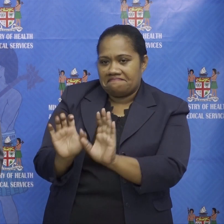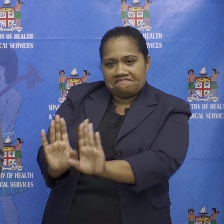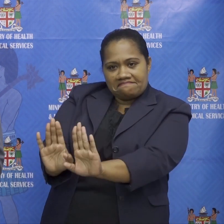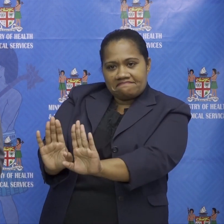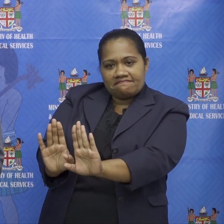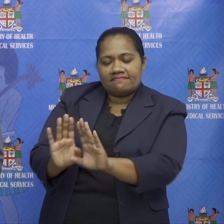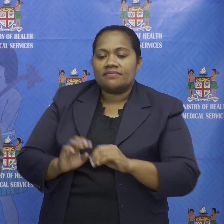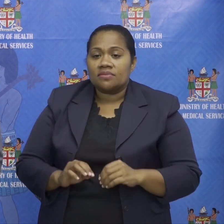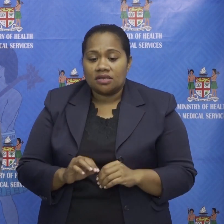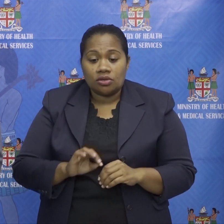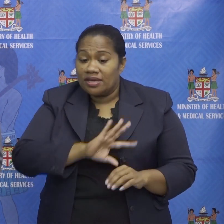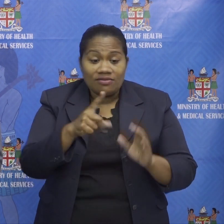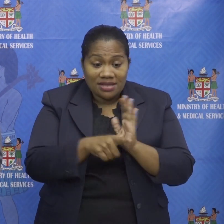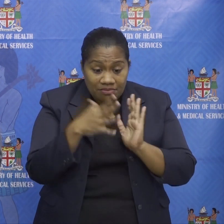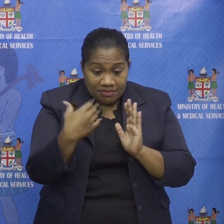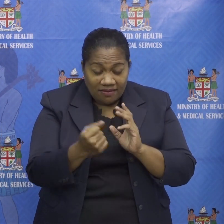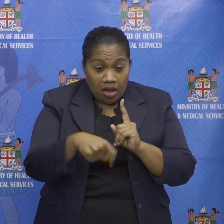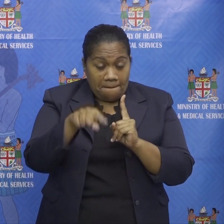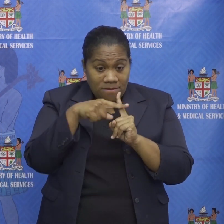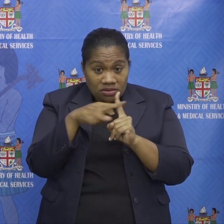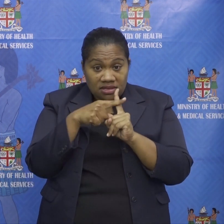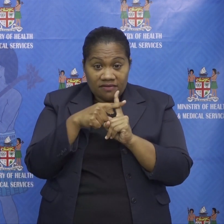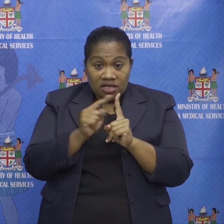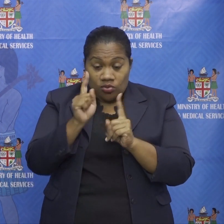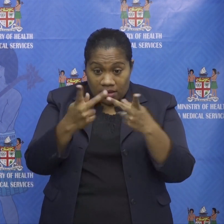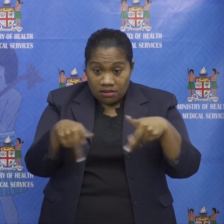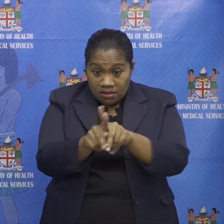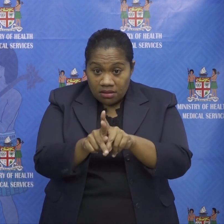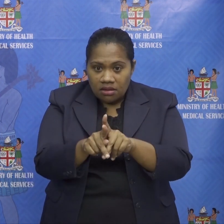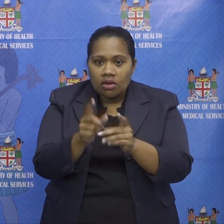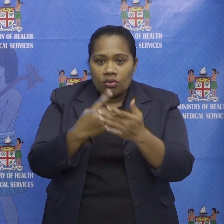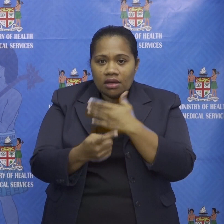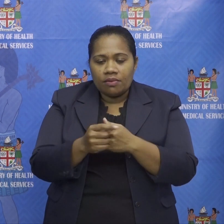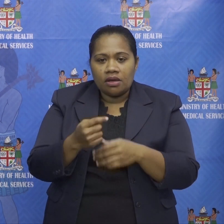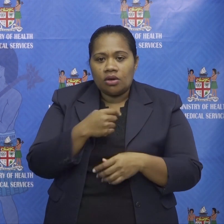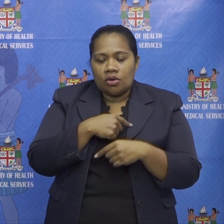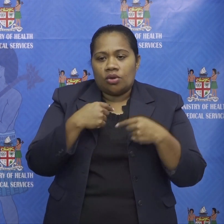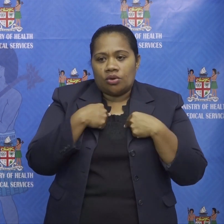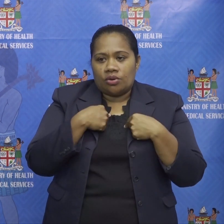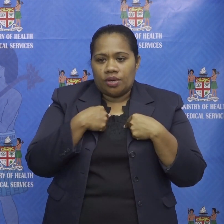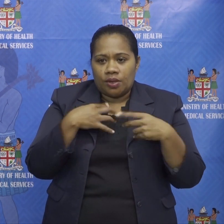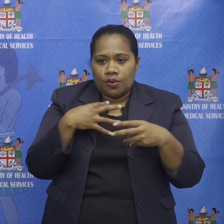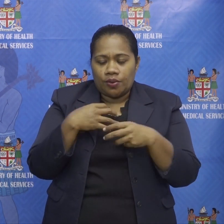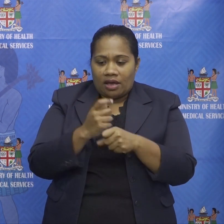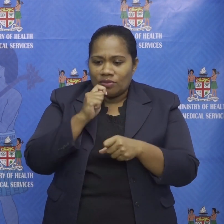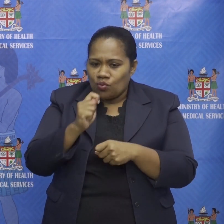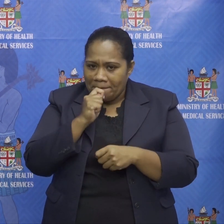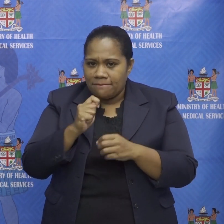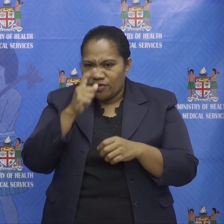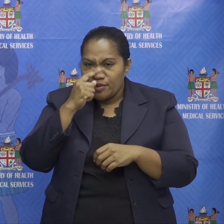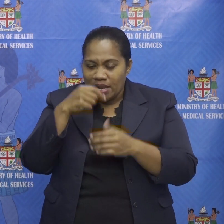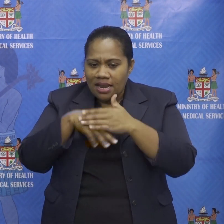positive case in one facility we ramp up the swabbing of the people in the facility